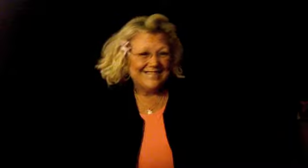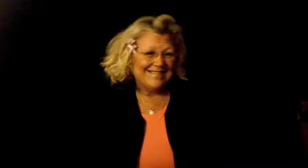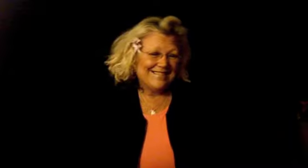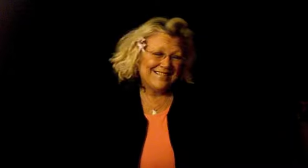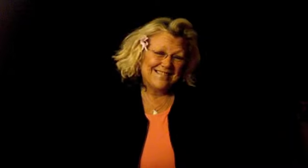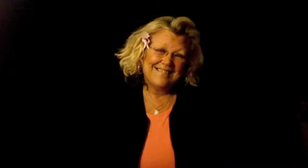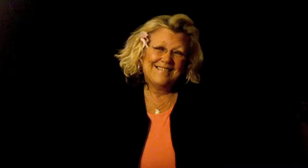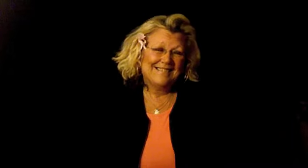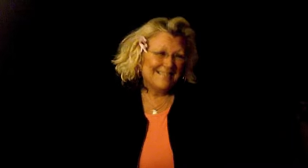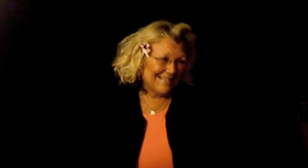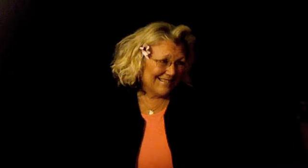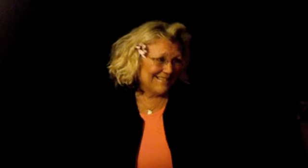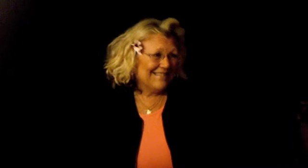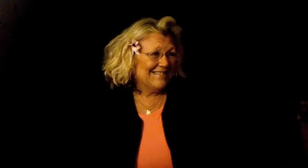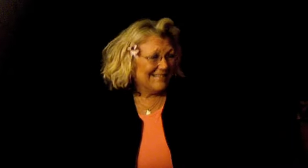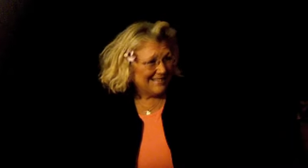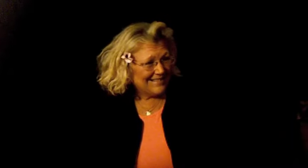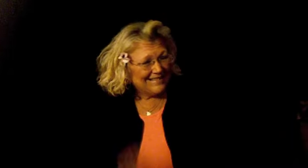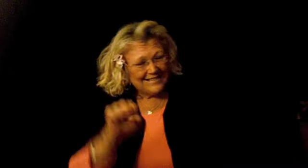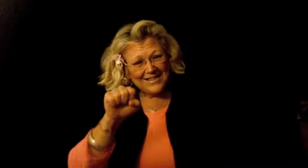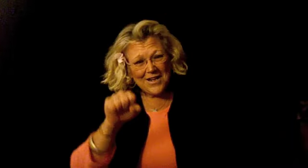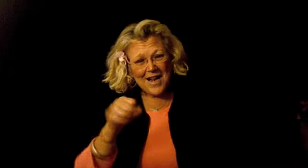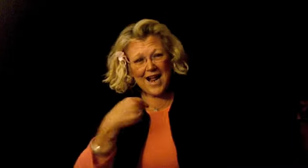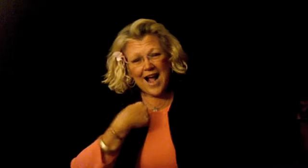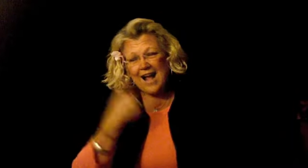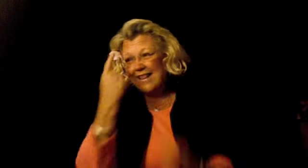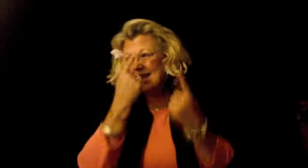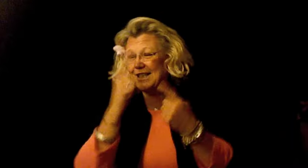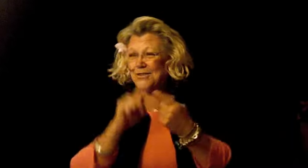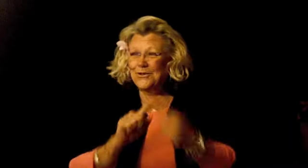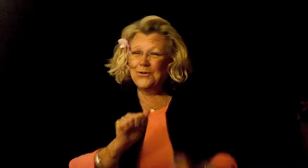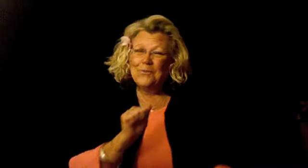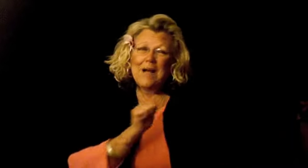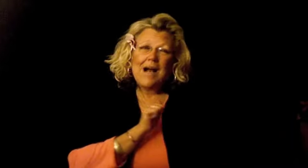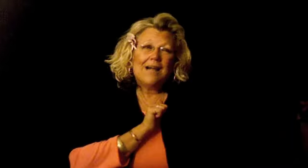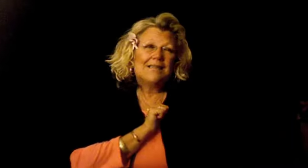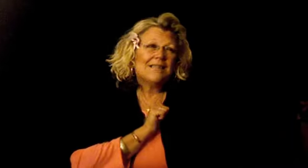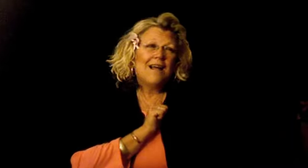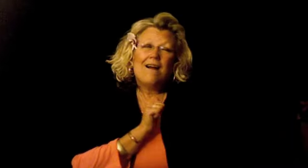Yes, I think to myself,